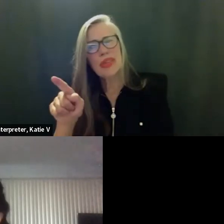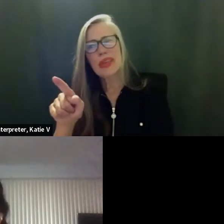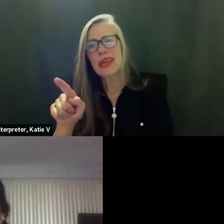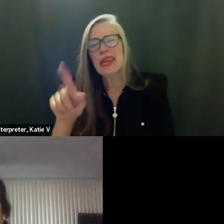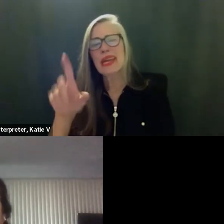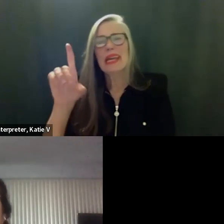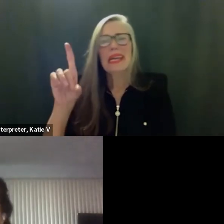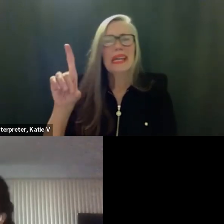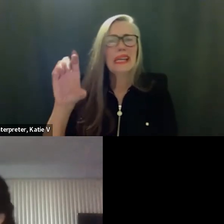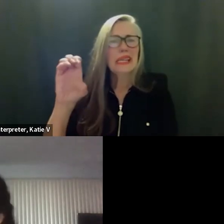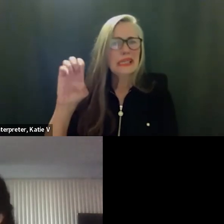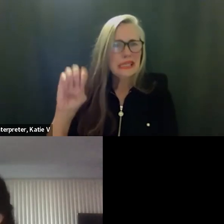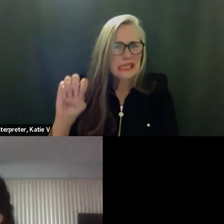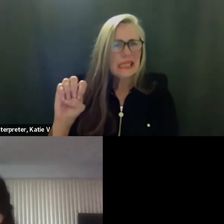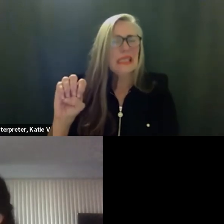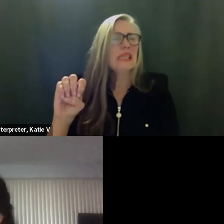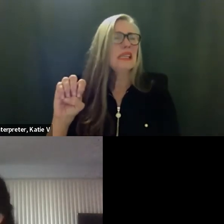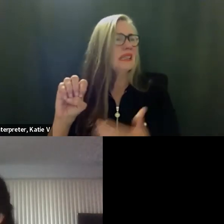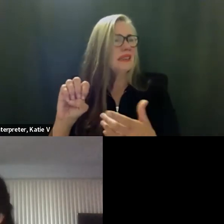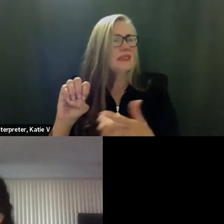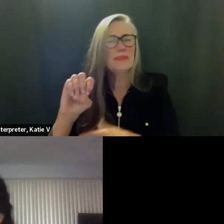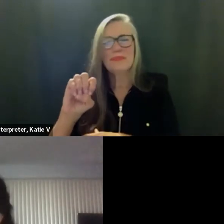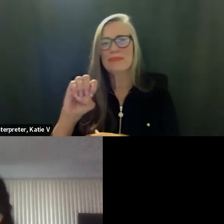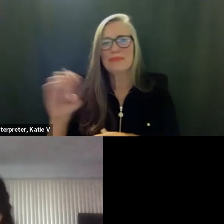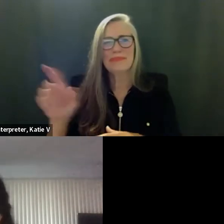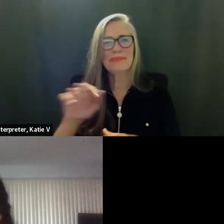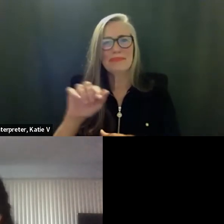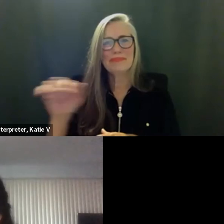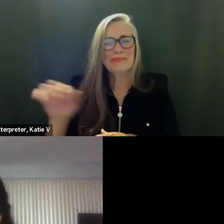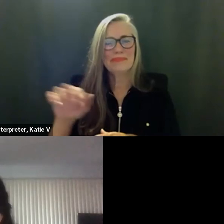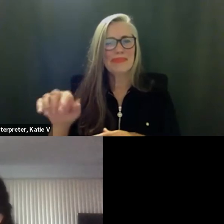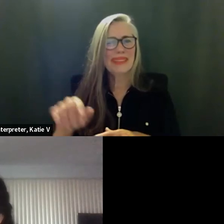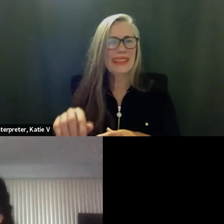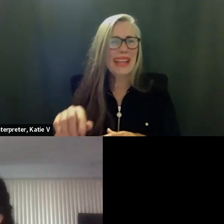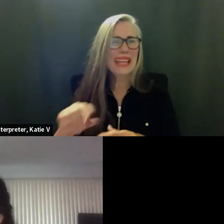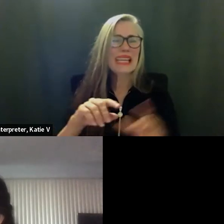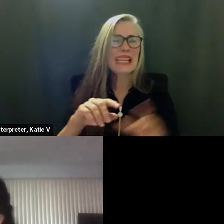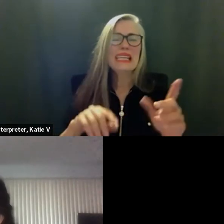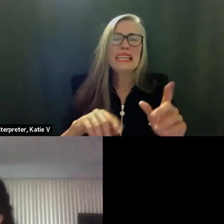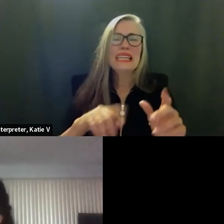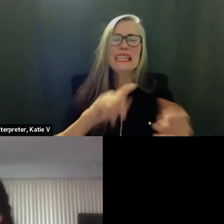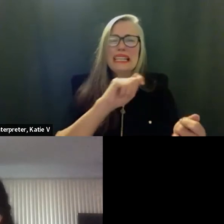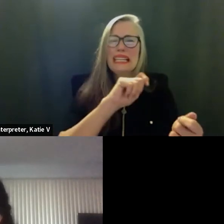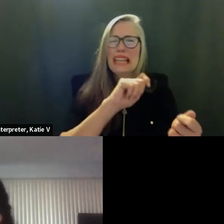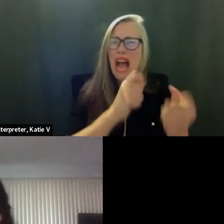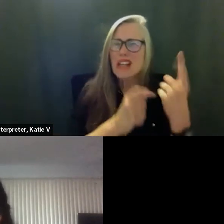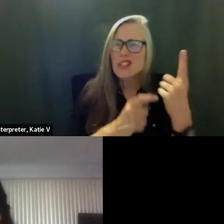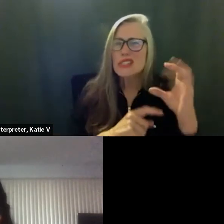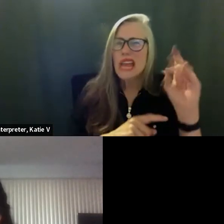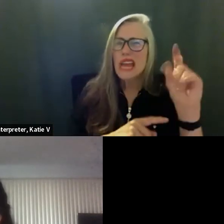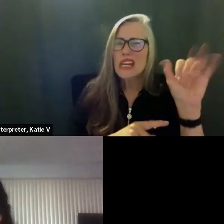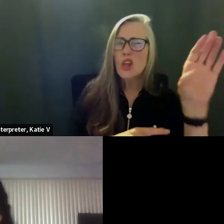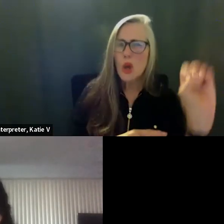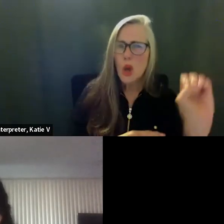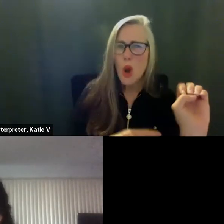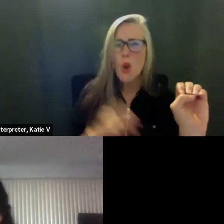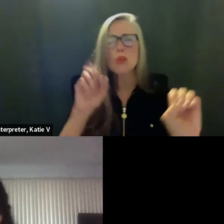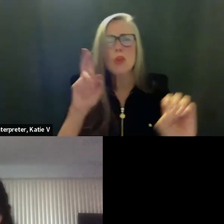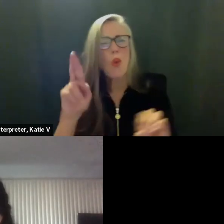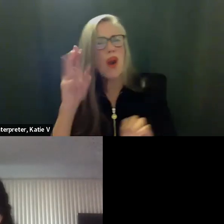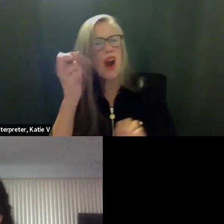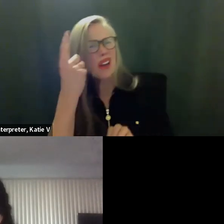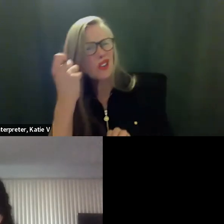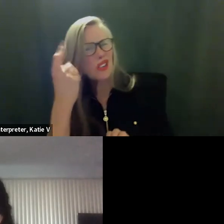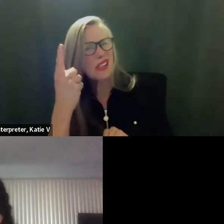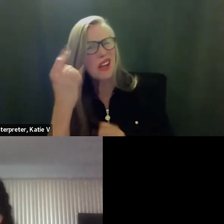in successful states like mississippi so um two things if we could make it more transparent so we can really see if the